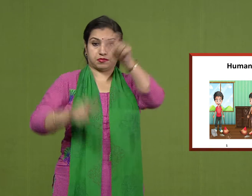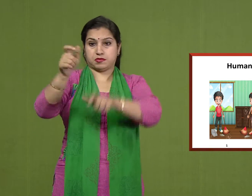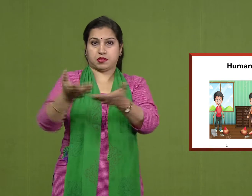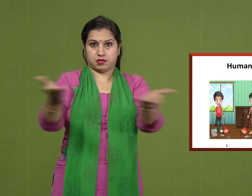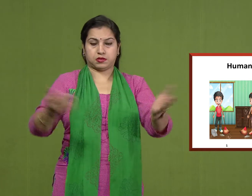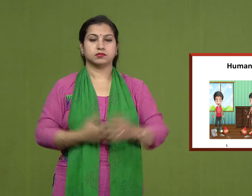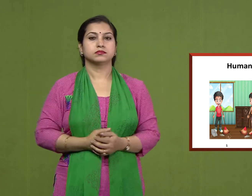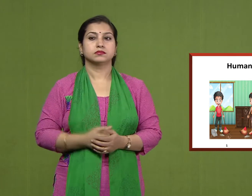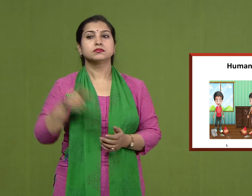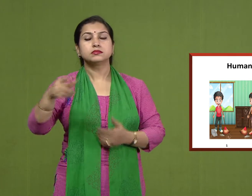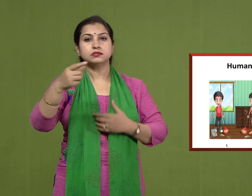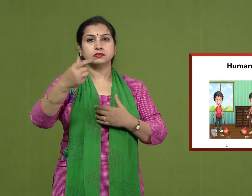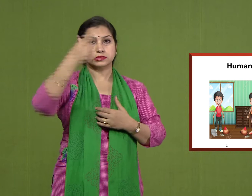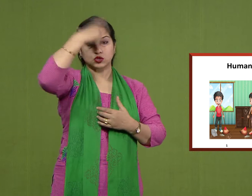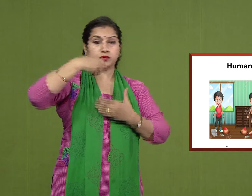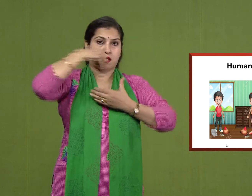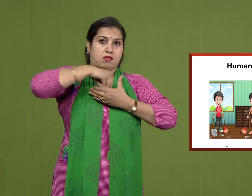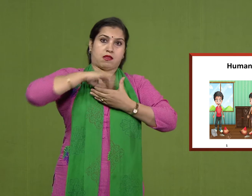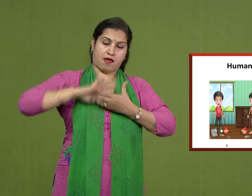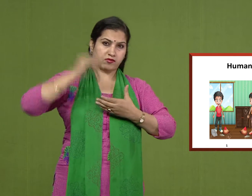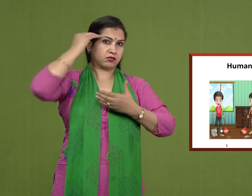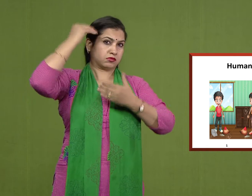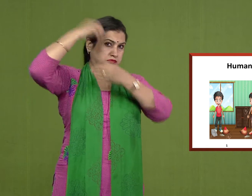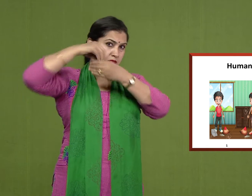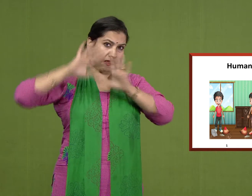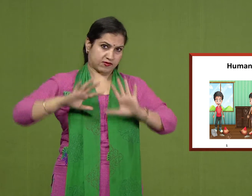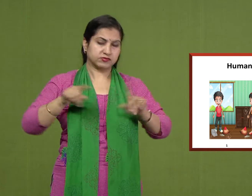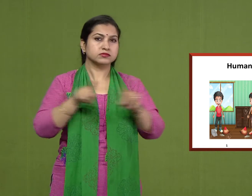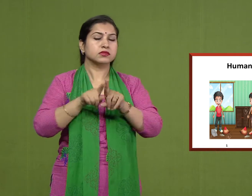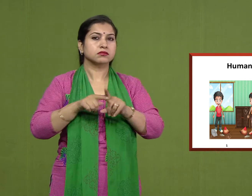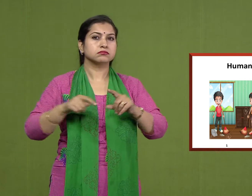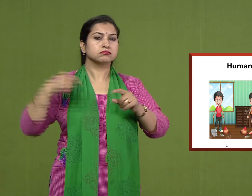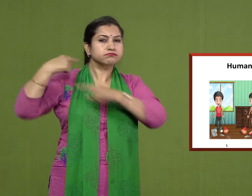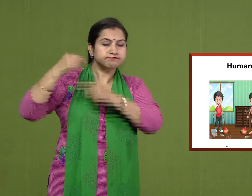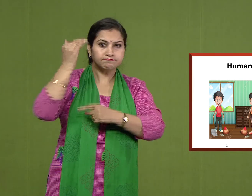They are within human being as per one's acquired and inherent intelligence.